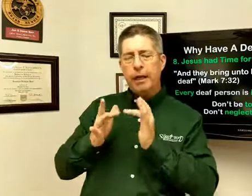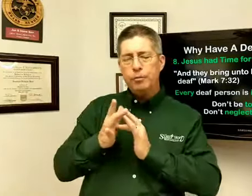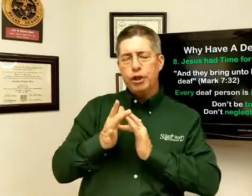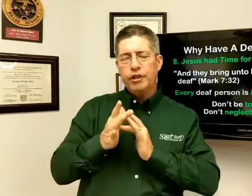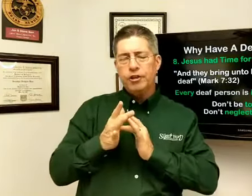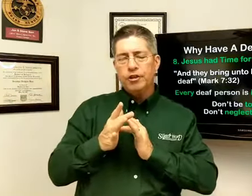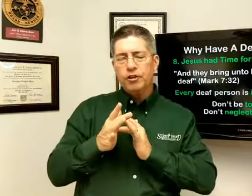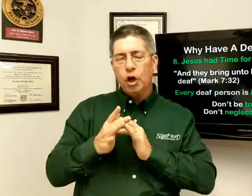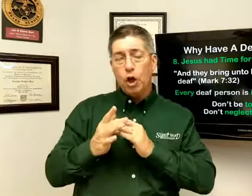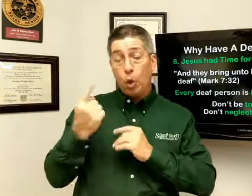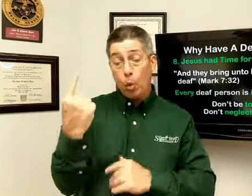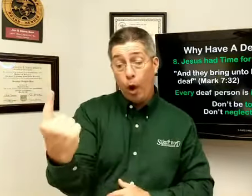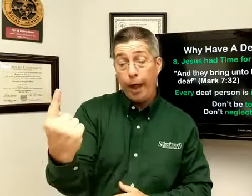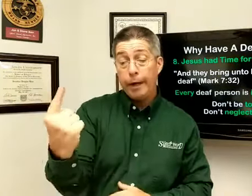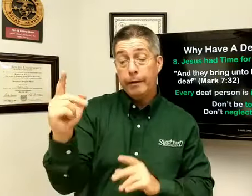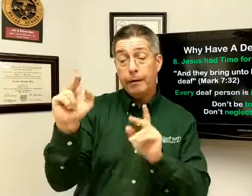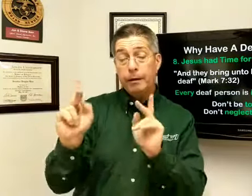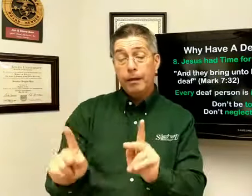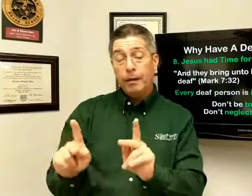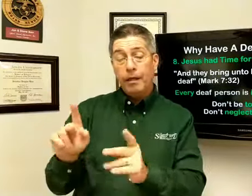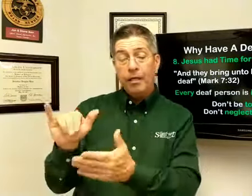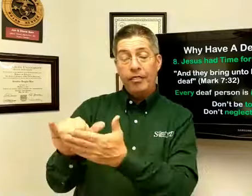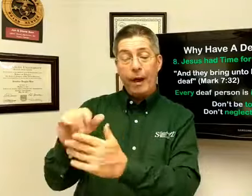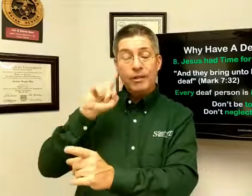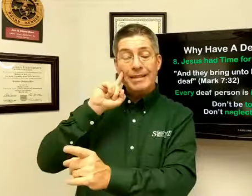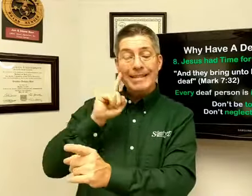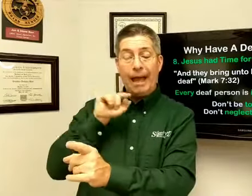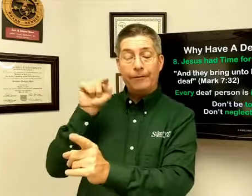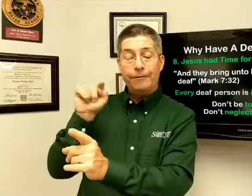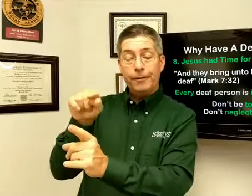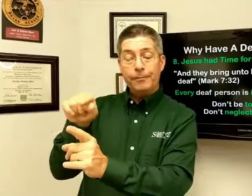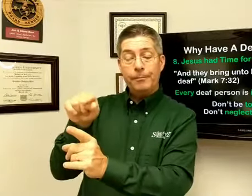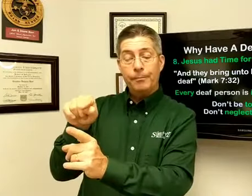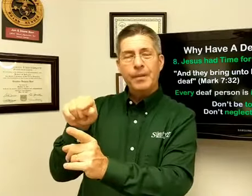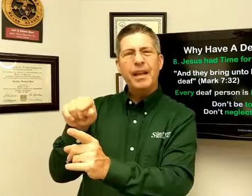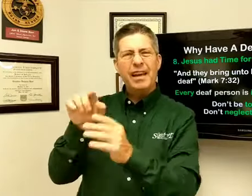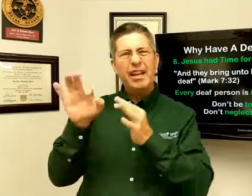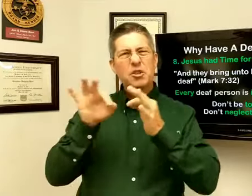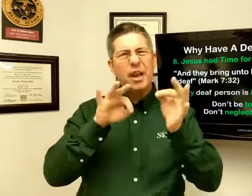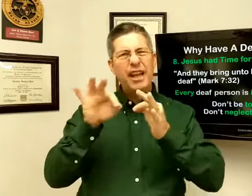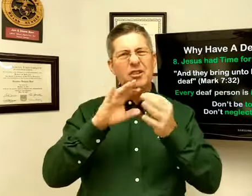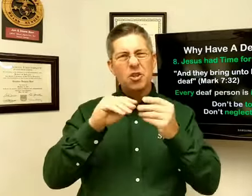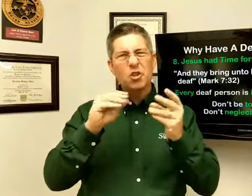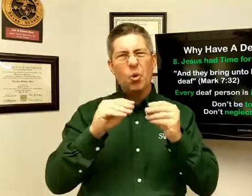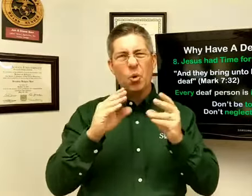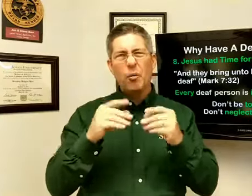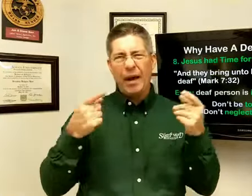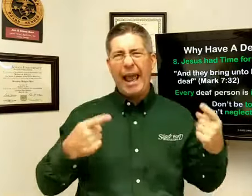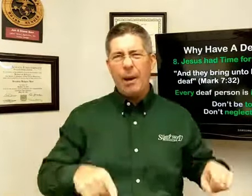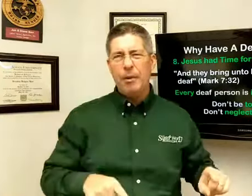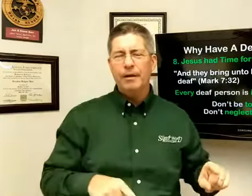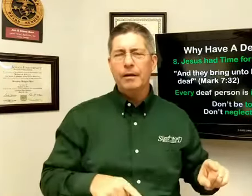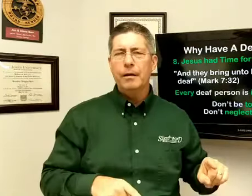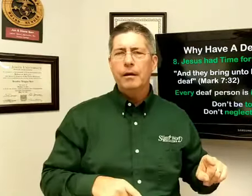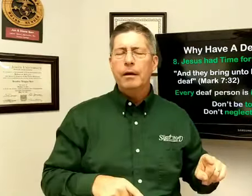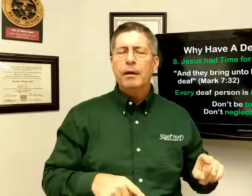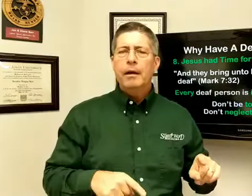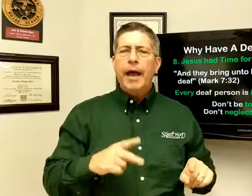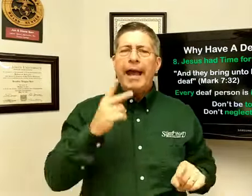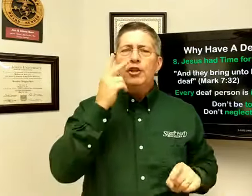Jesus, one that was deaf. And it explains the story, what happened. And